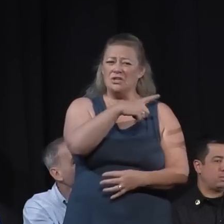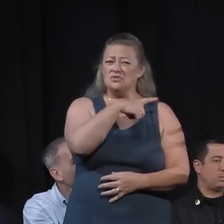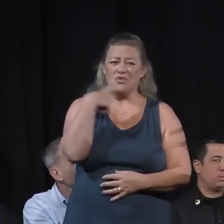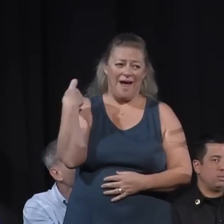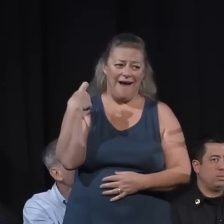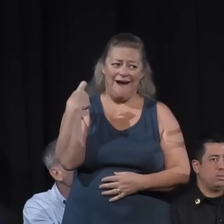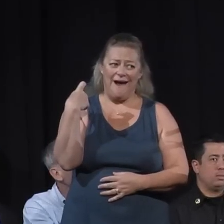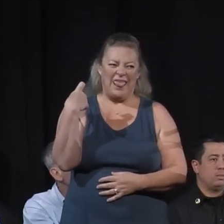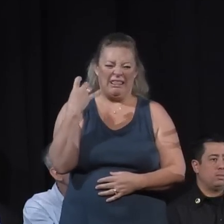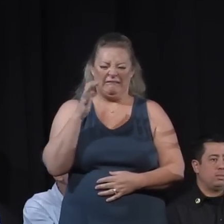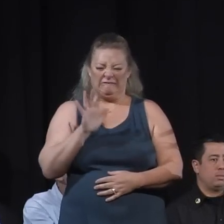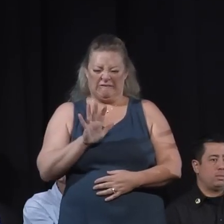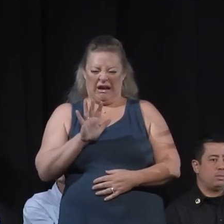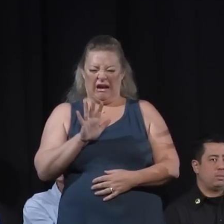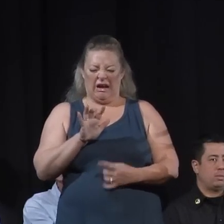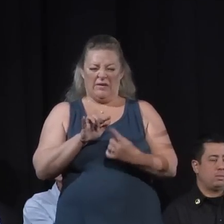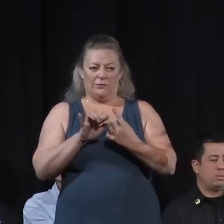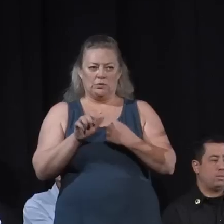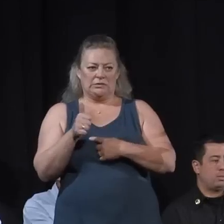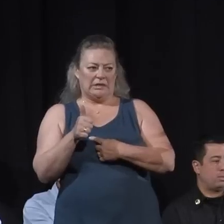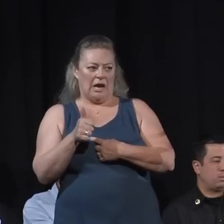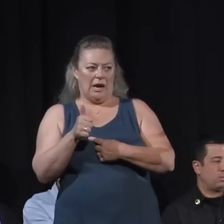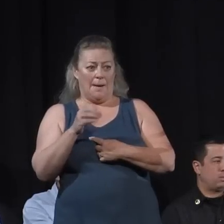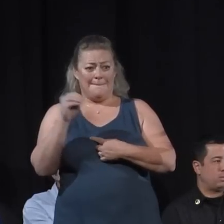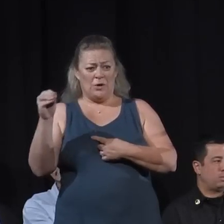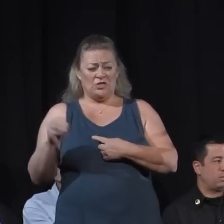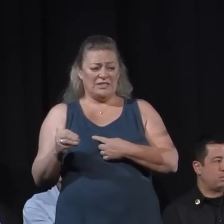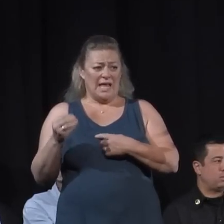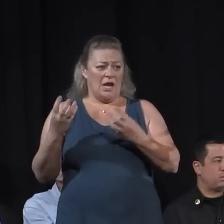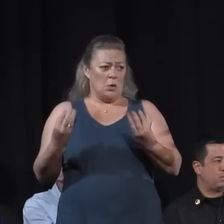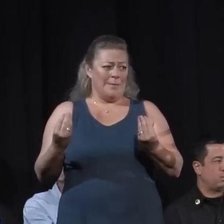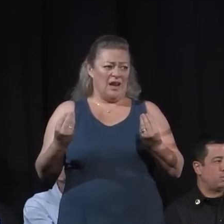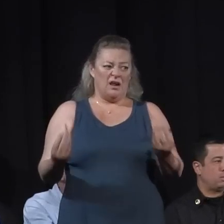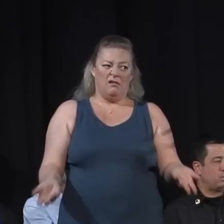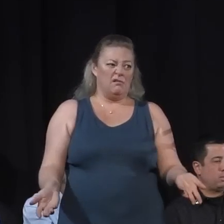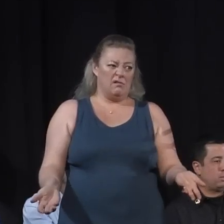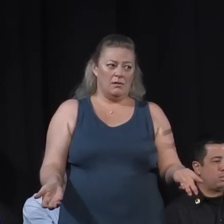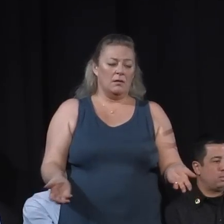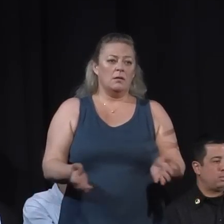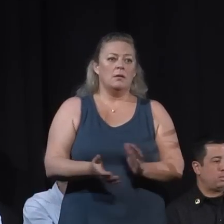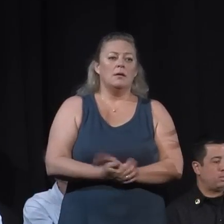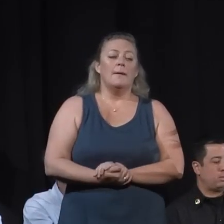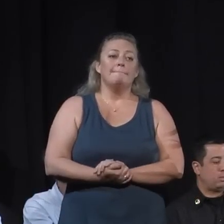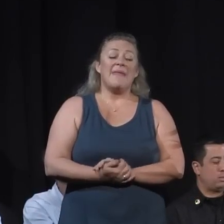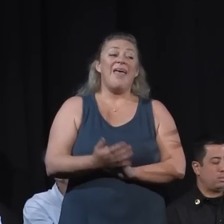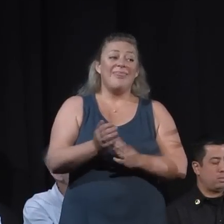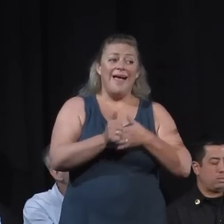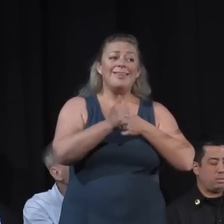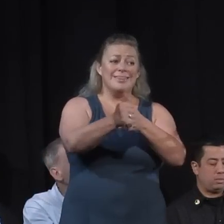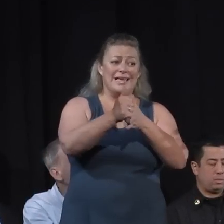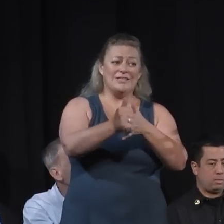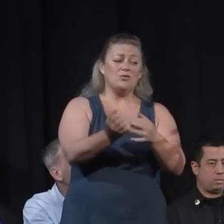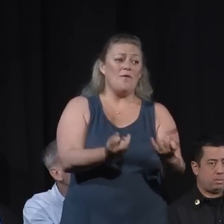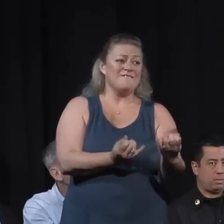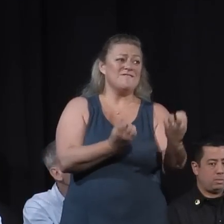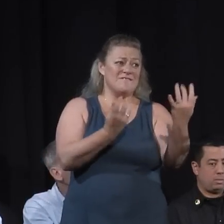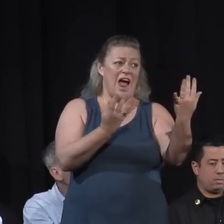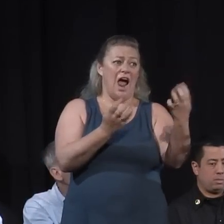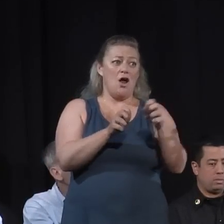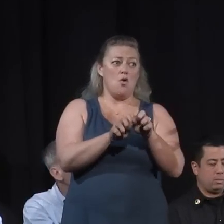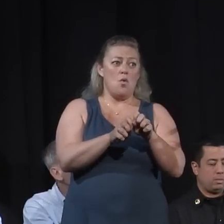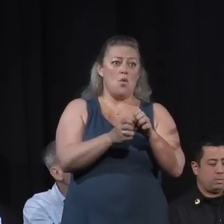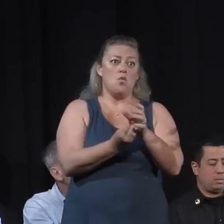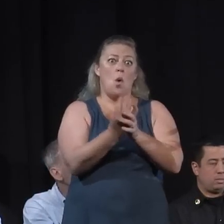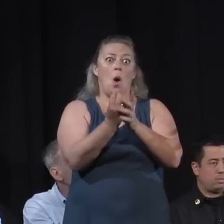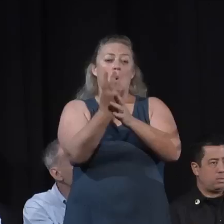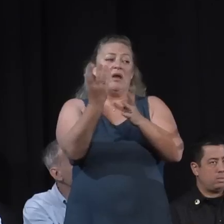digits, like 5 to 10 percent. That combination leads to critical fire weather conditions and can really produce conditions that can allow